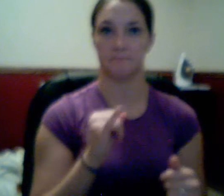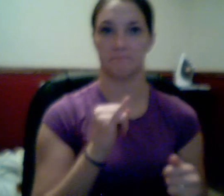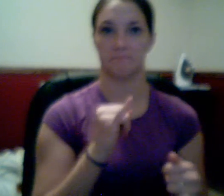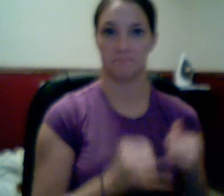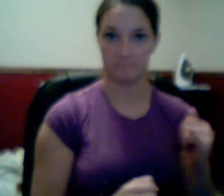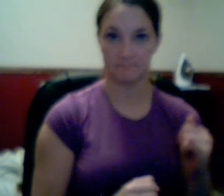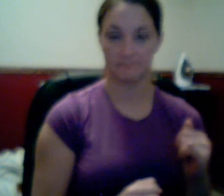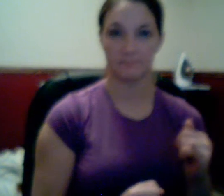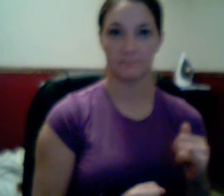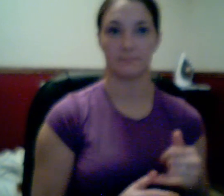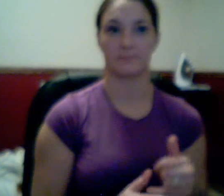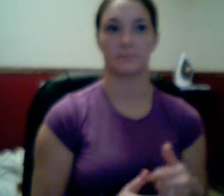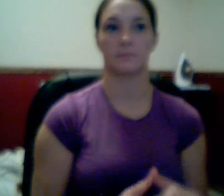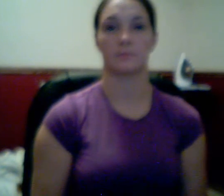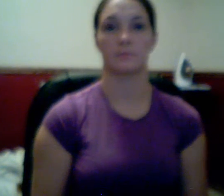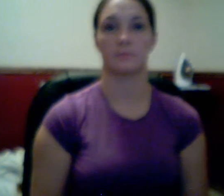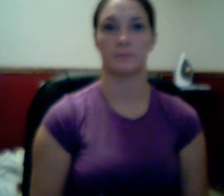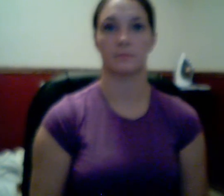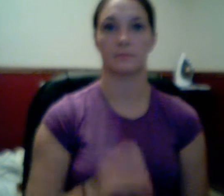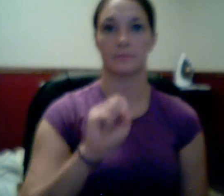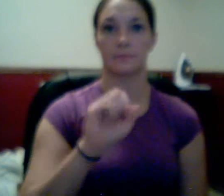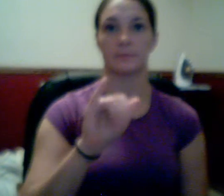is the symbol for it. It's day.